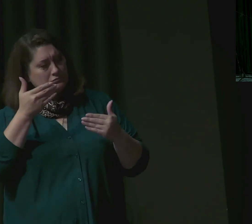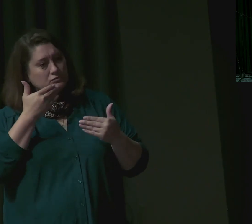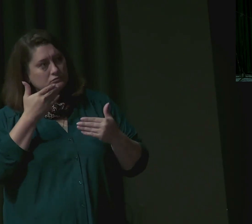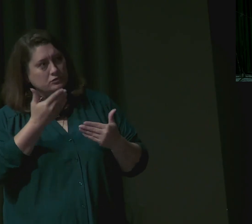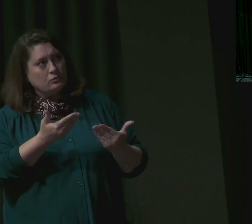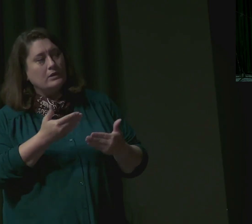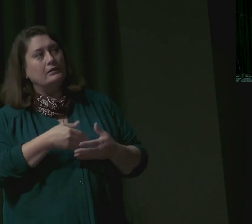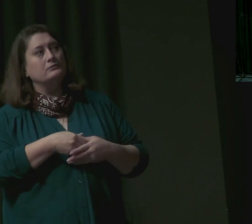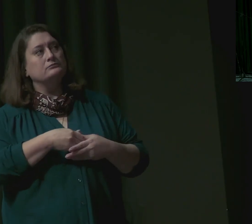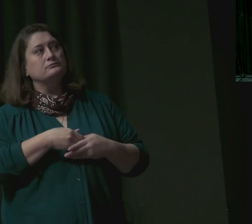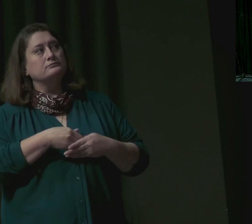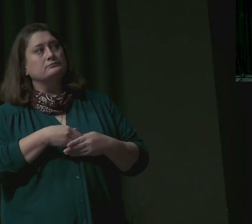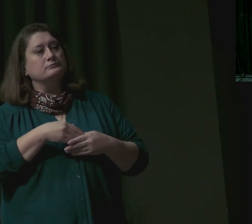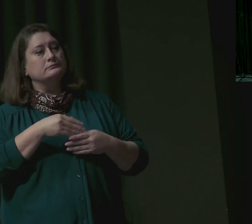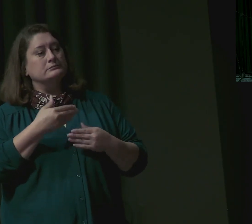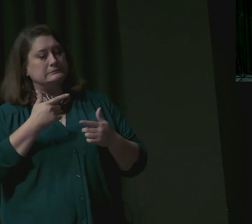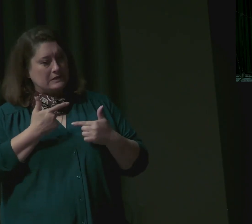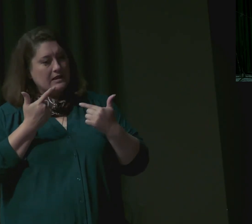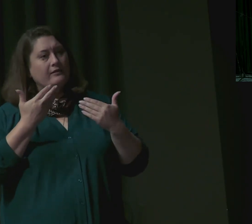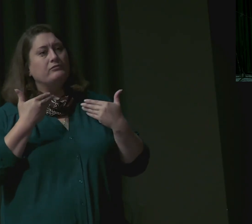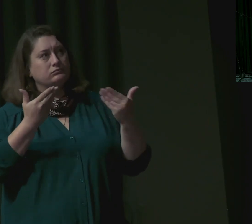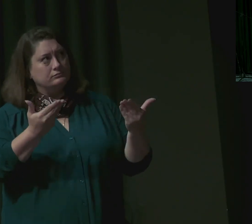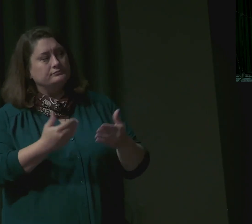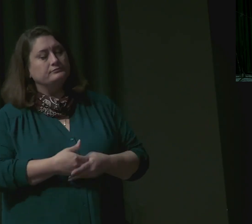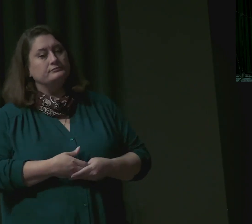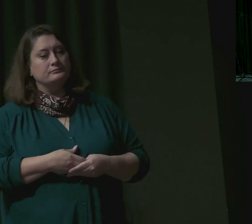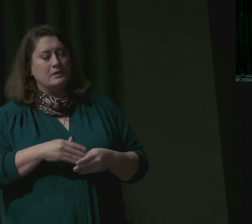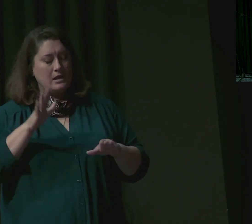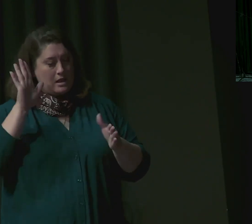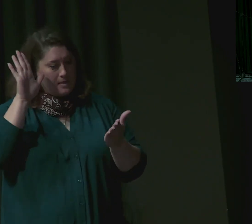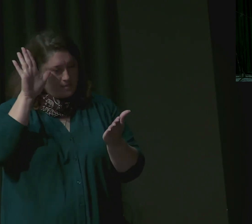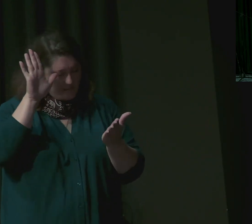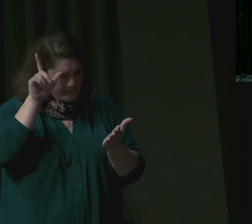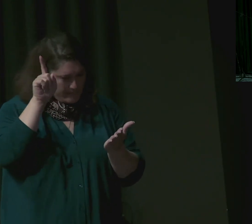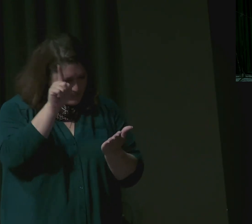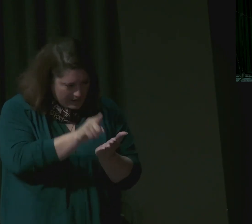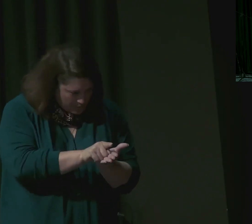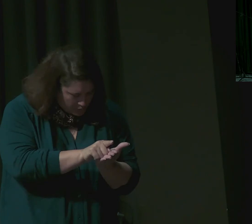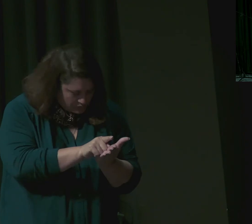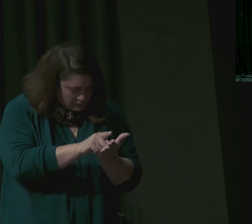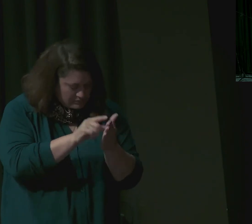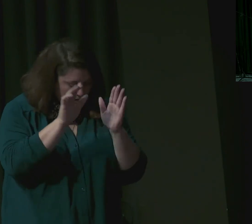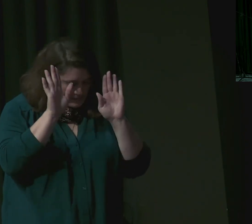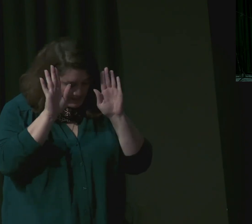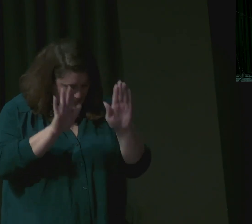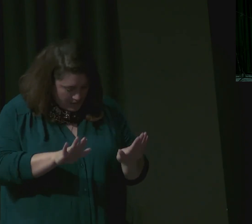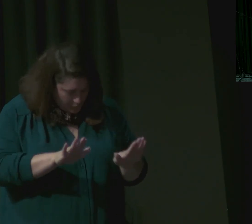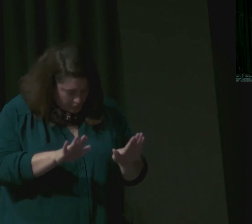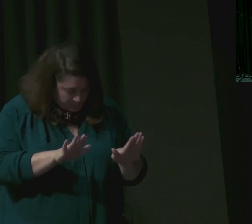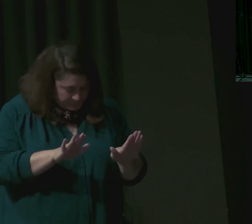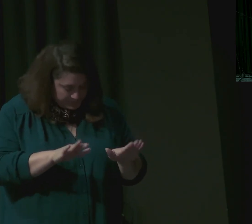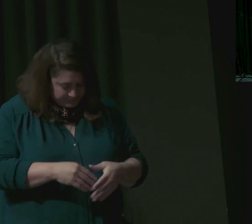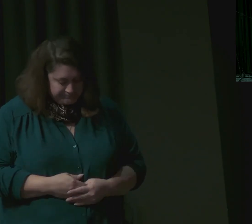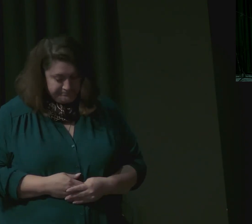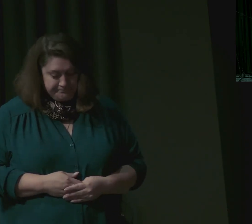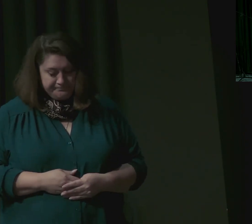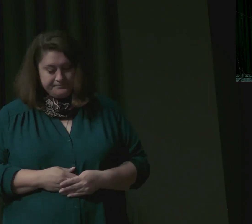they bowed their heads and prostrated themselves. And he lifted up his eyes and saw his brother Benjamin,